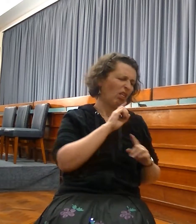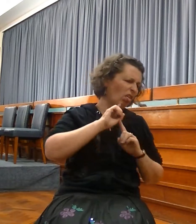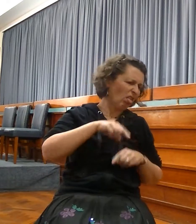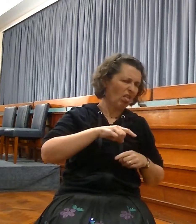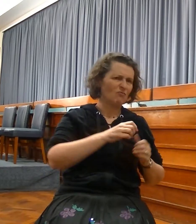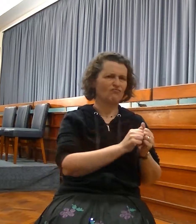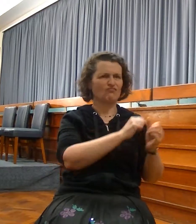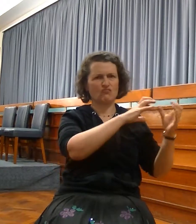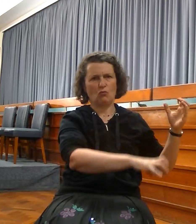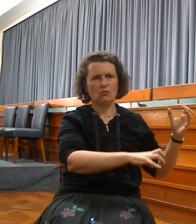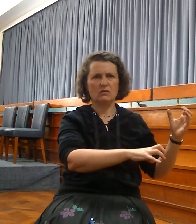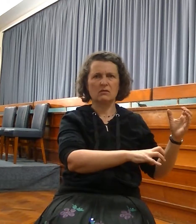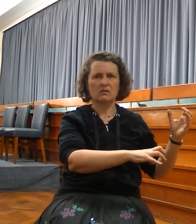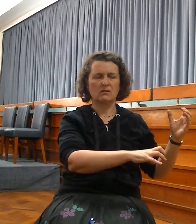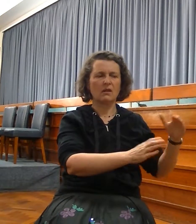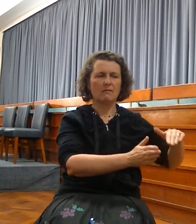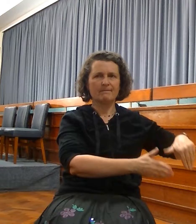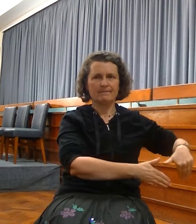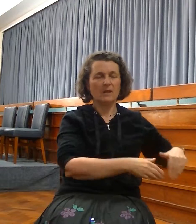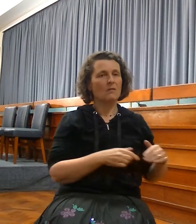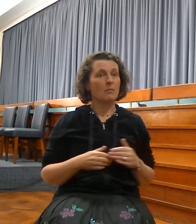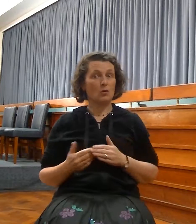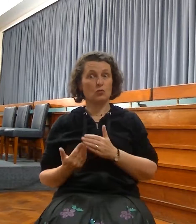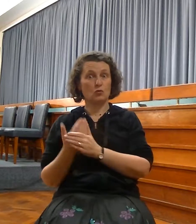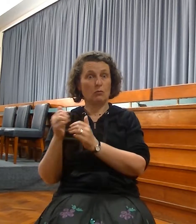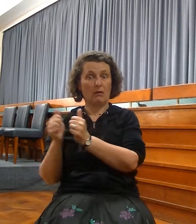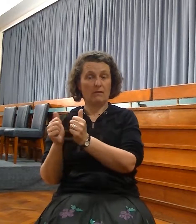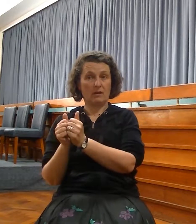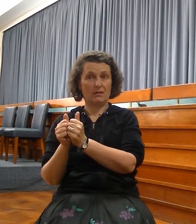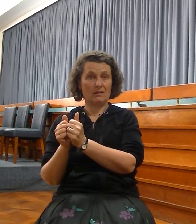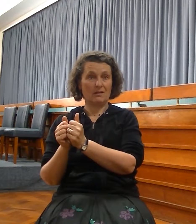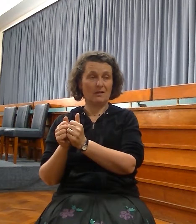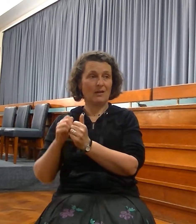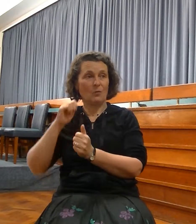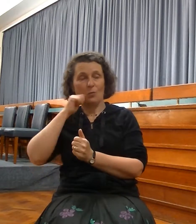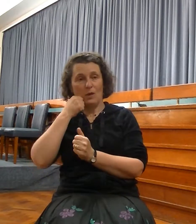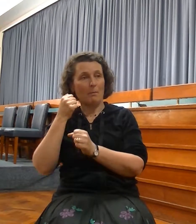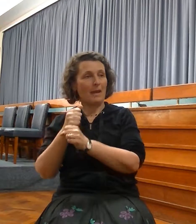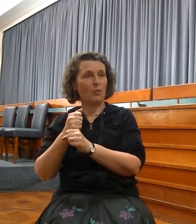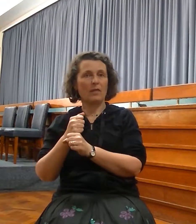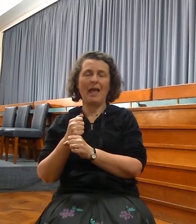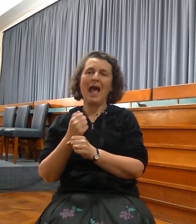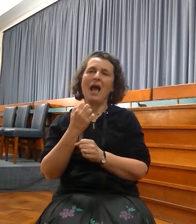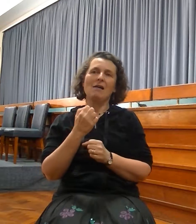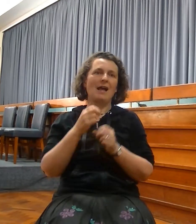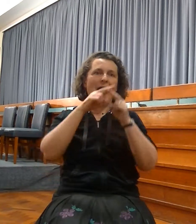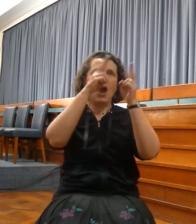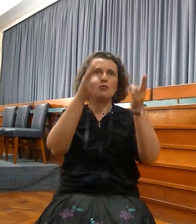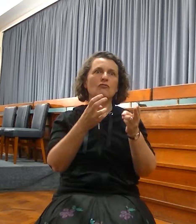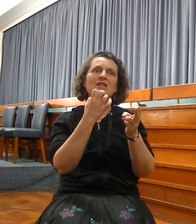covenant that I will make with the house of Israel. Notice this. House of Israel. House of Israel. Yet we're